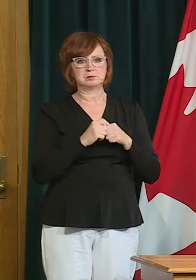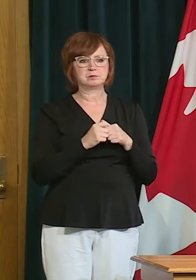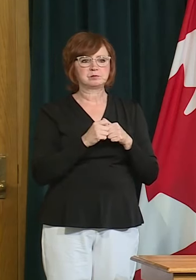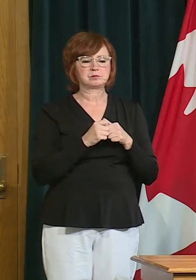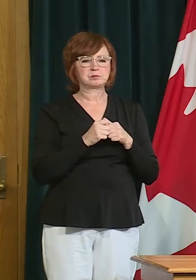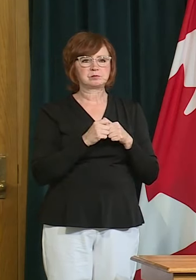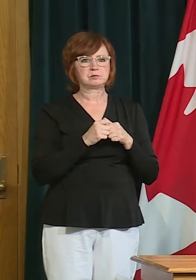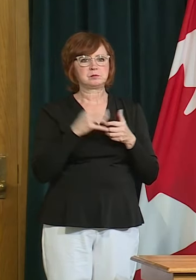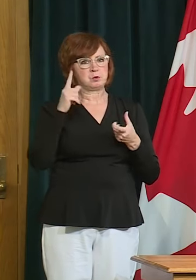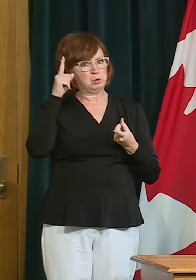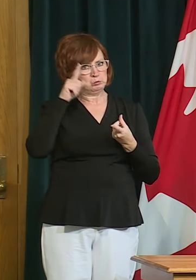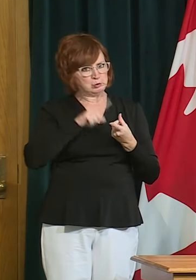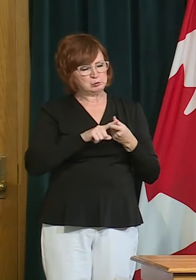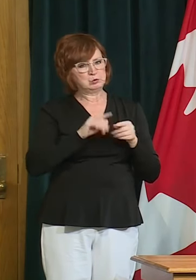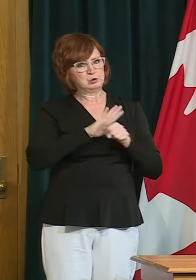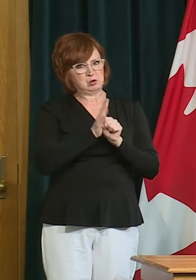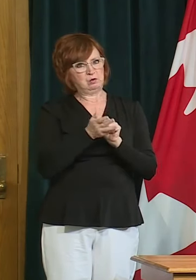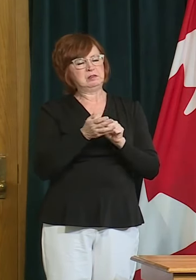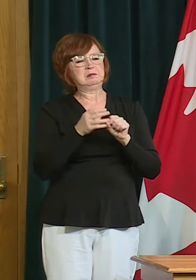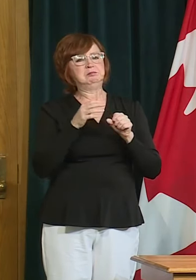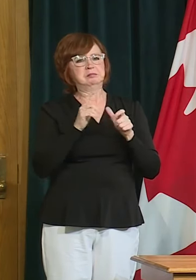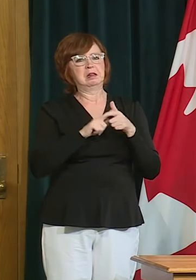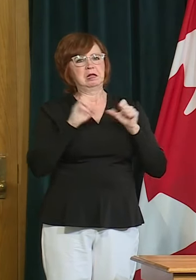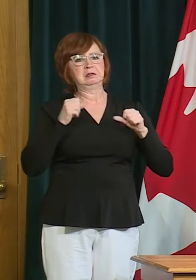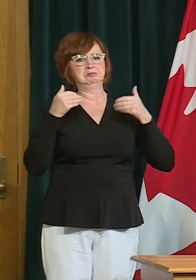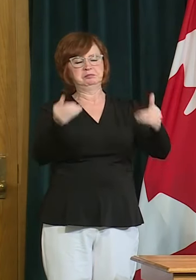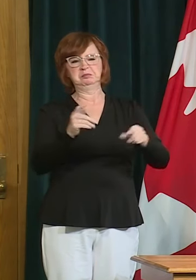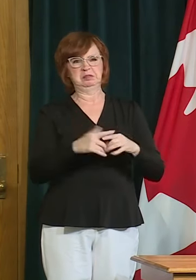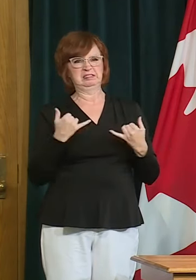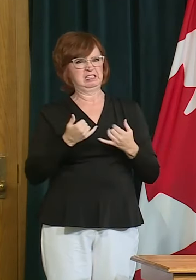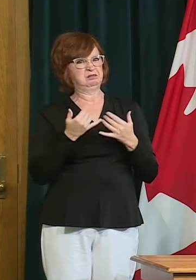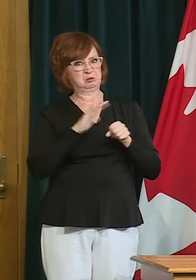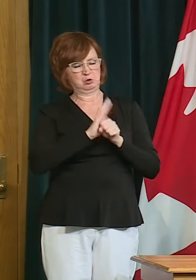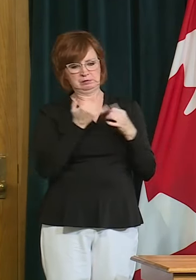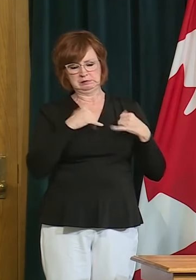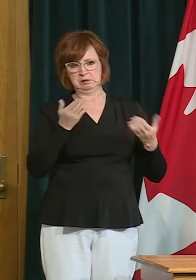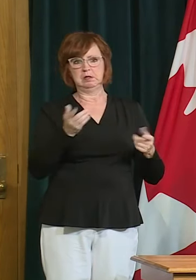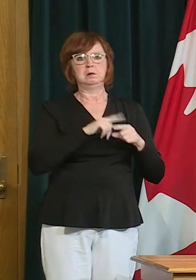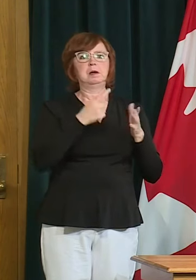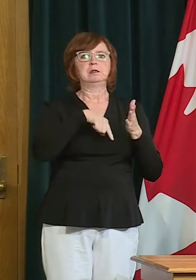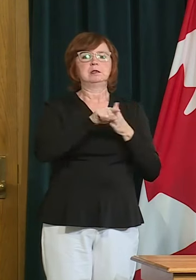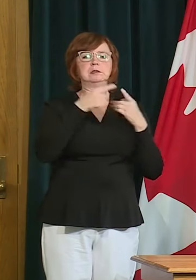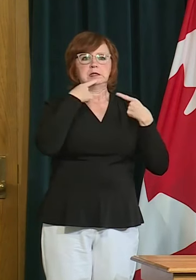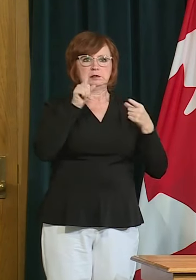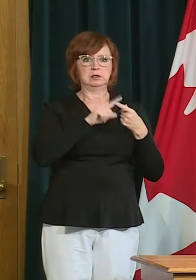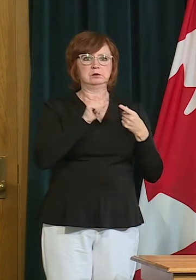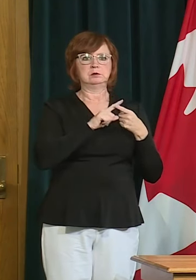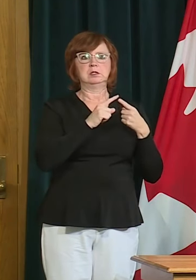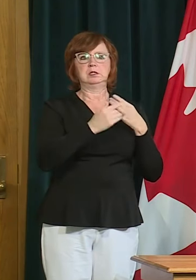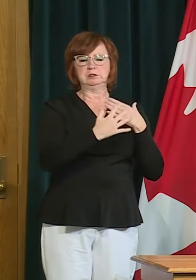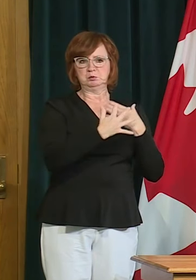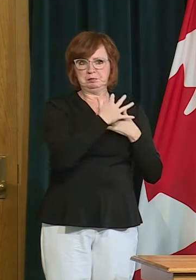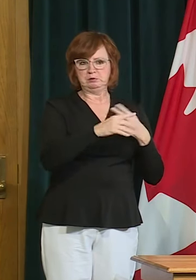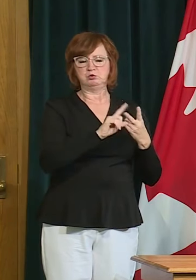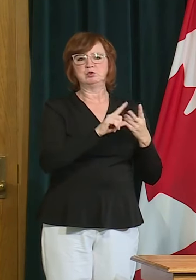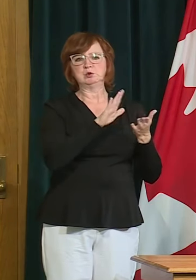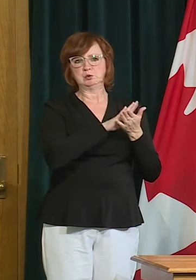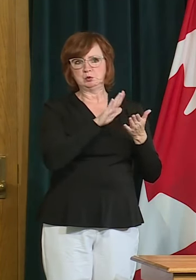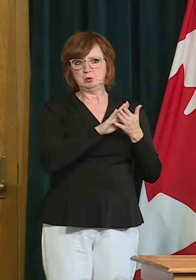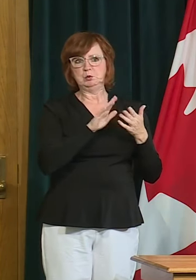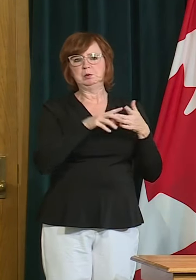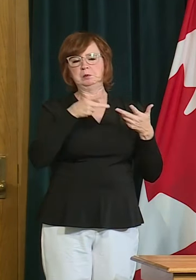more reopening dates related to medical services, to schools, to beaches, to parks and to playgrounds.